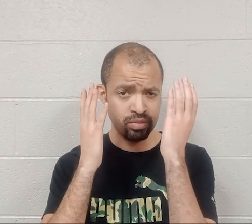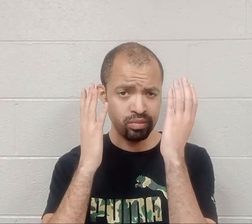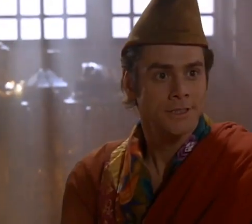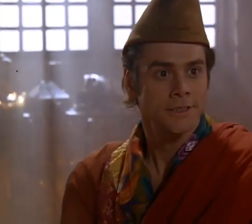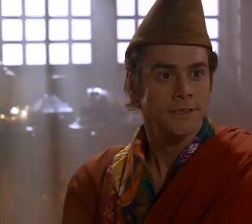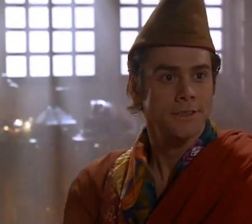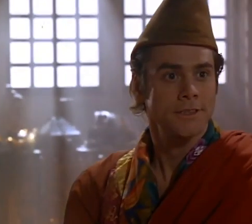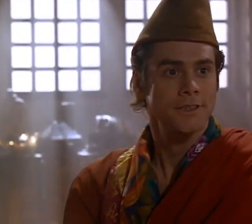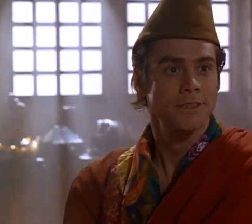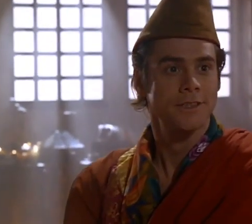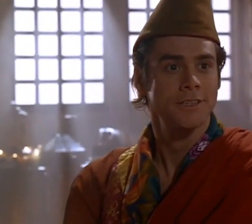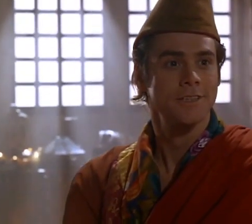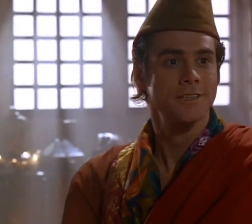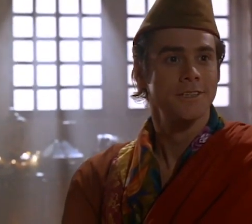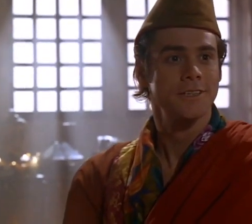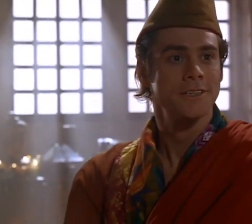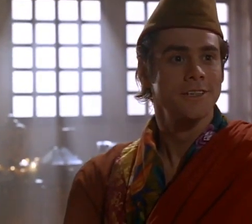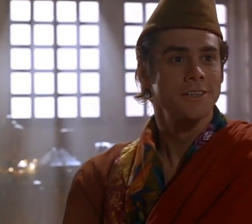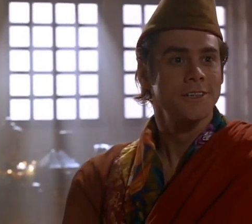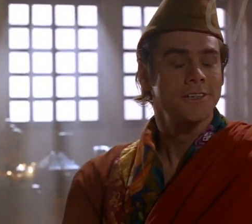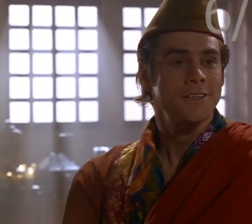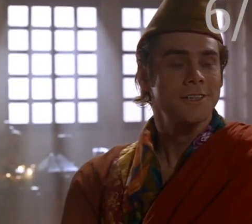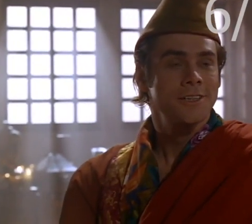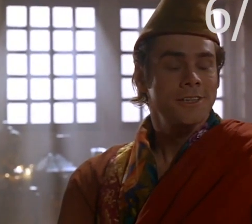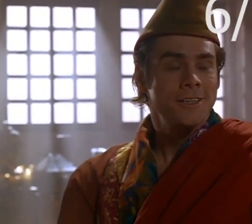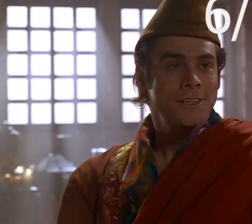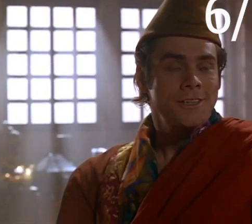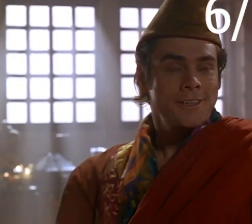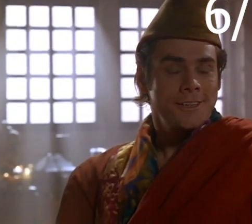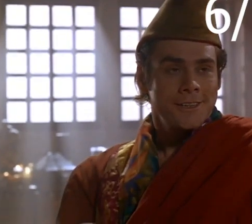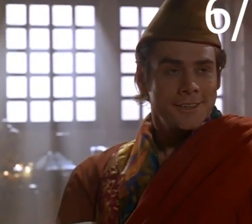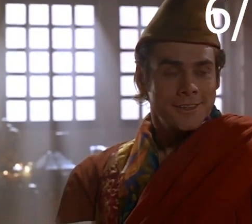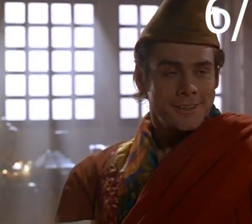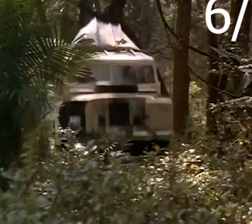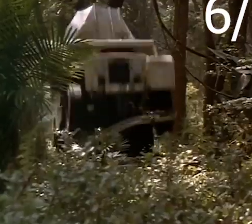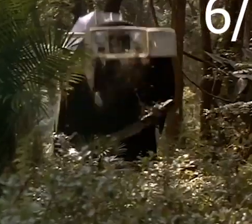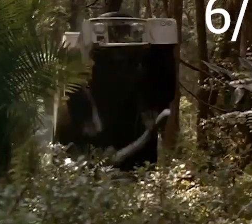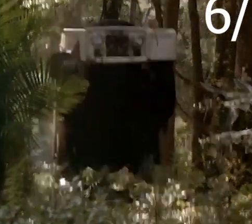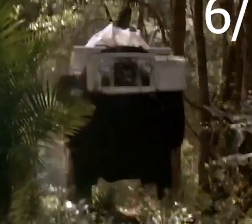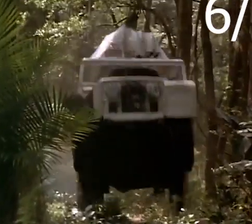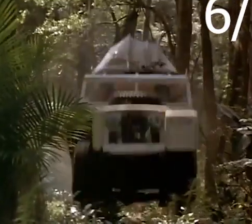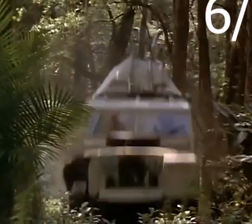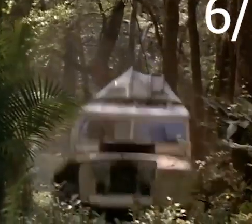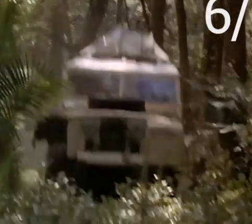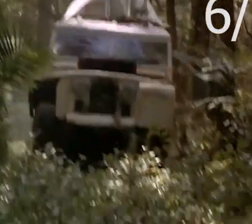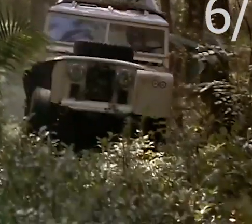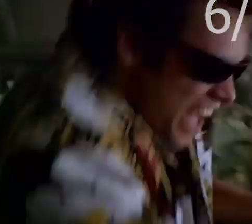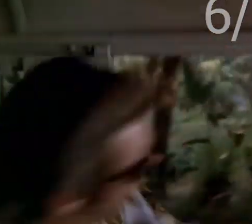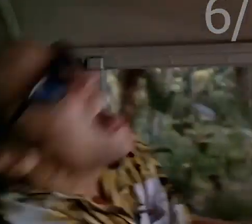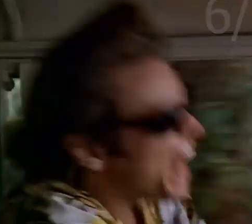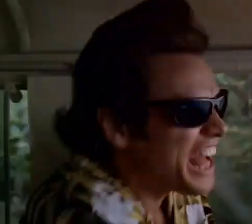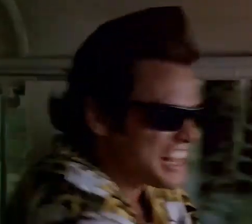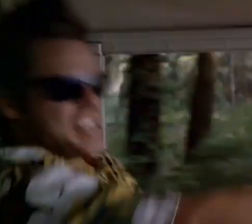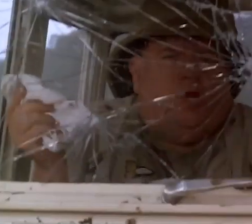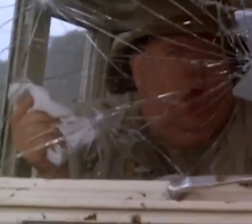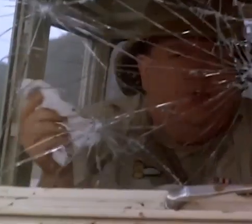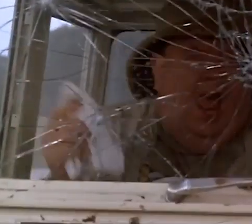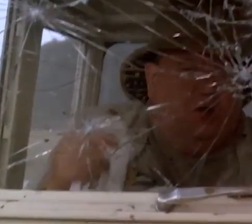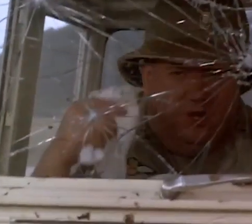I'm giving this film a 6 out of 10. Yeah, this one is okay, but it lacks the twists and turns of the original. It's